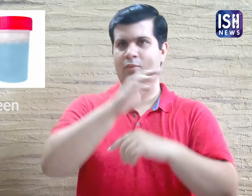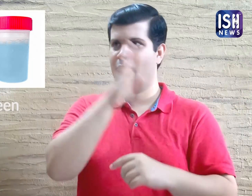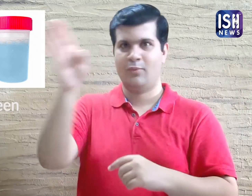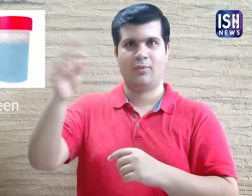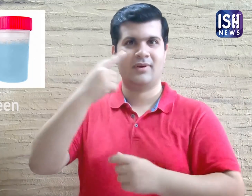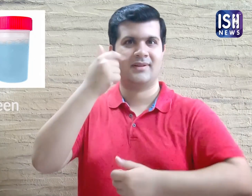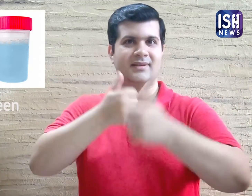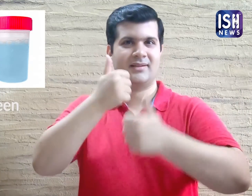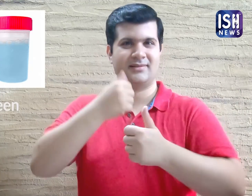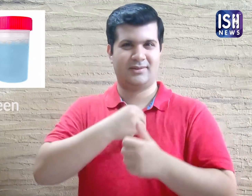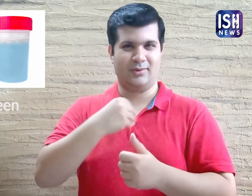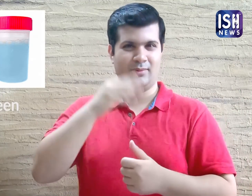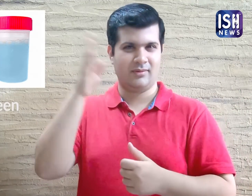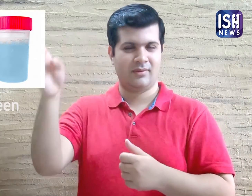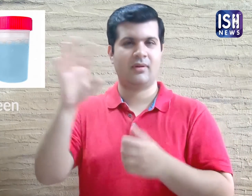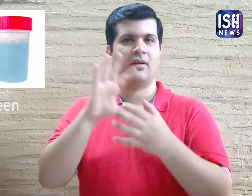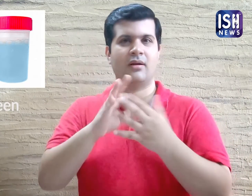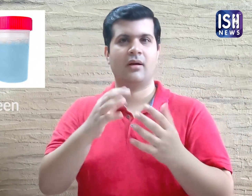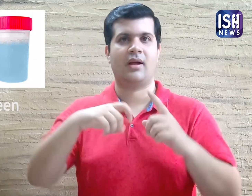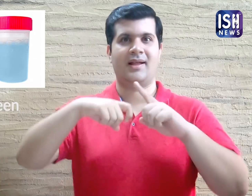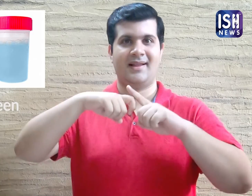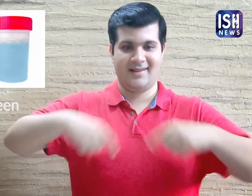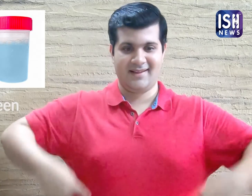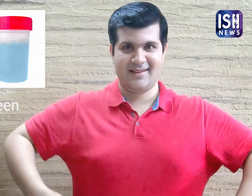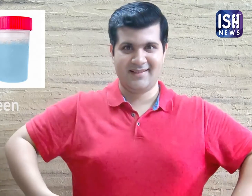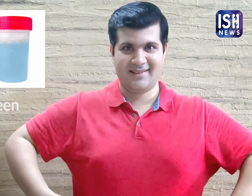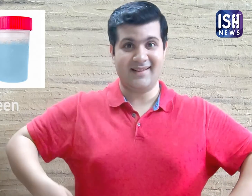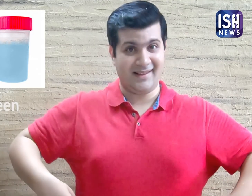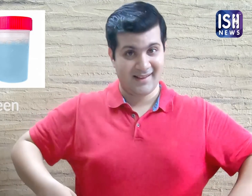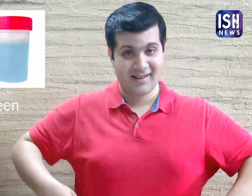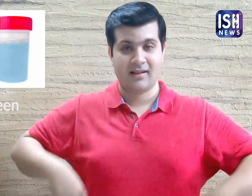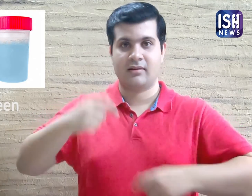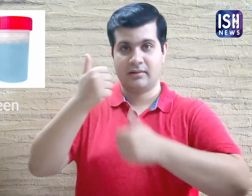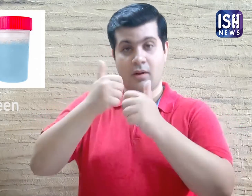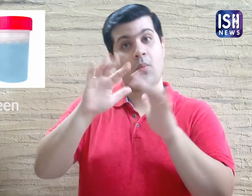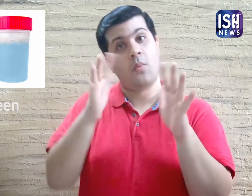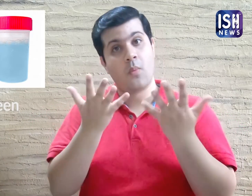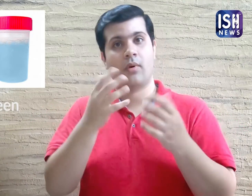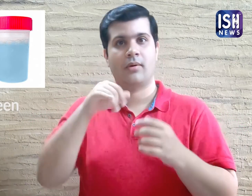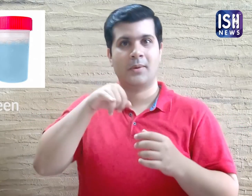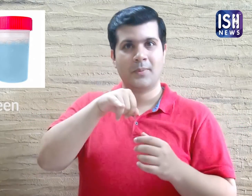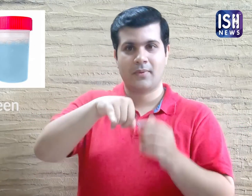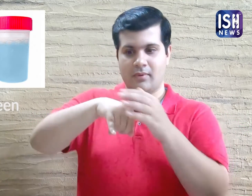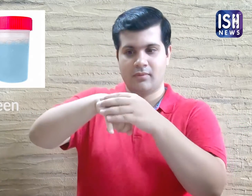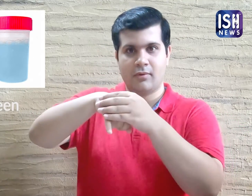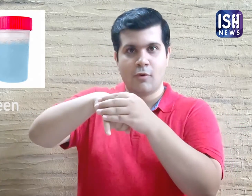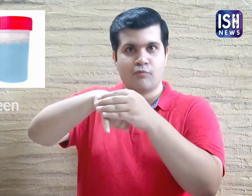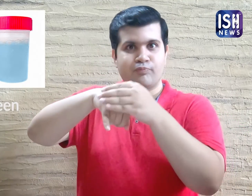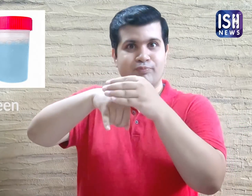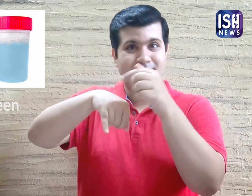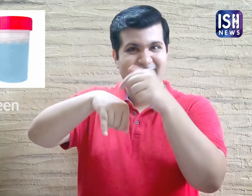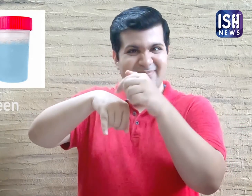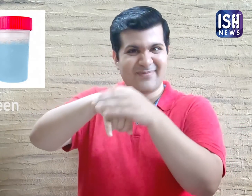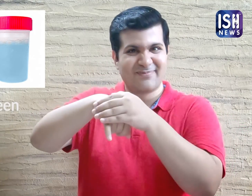There is another reason as well, it may be caused due to dyes used in medical tests for kidneys or bladder. 17.